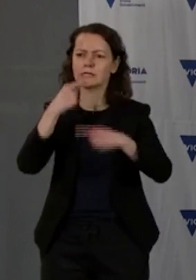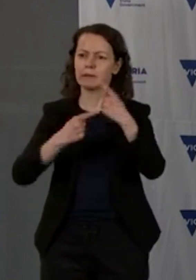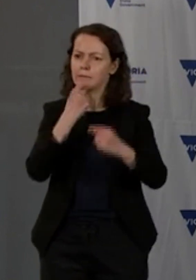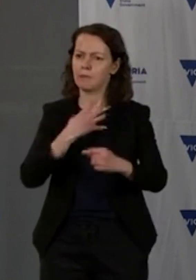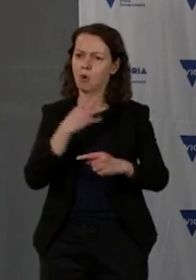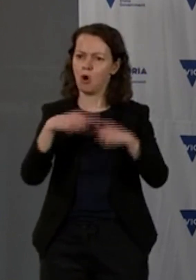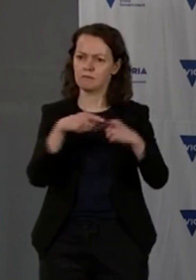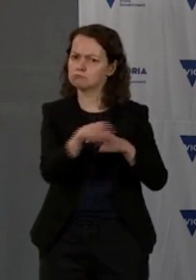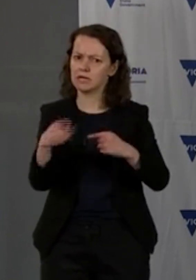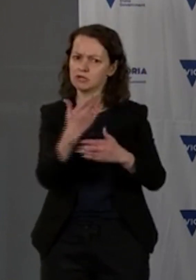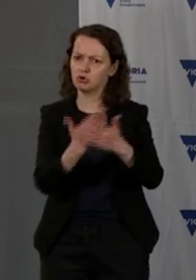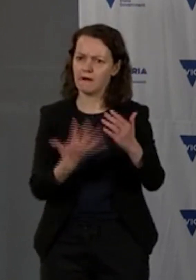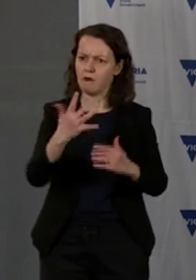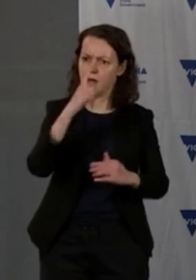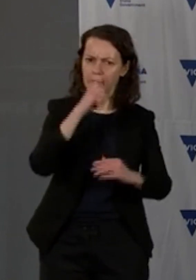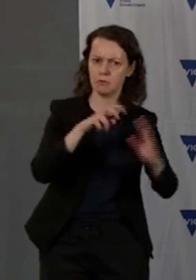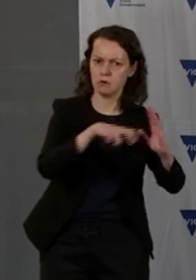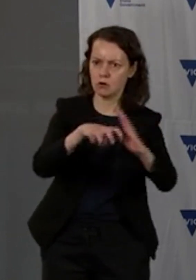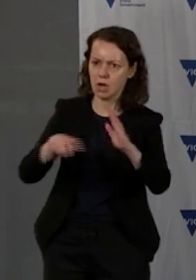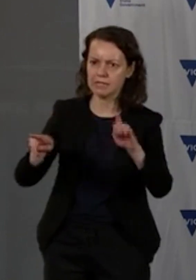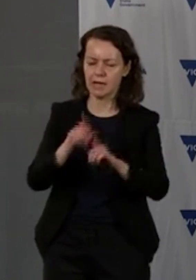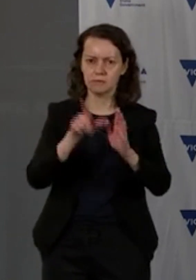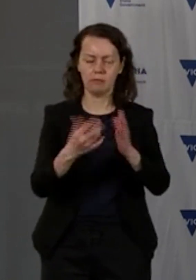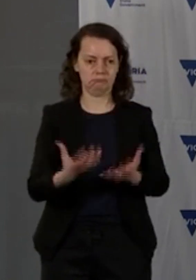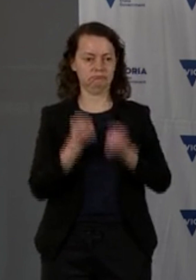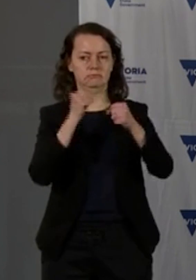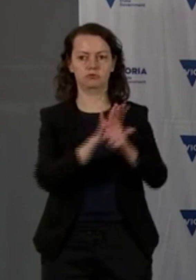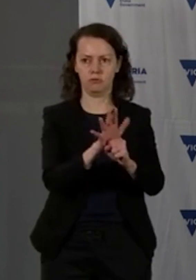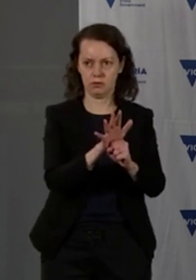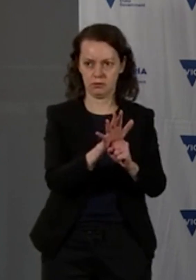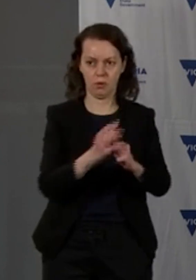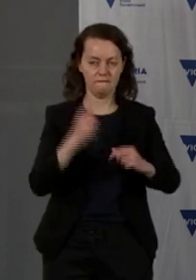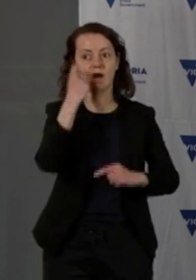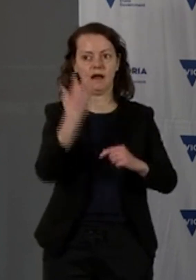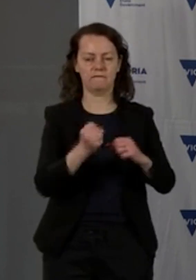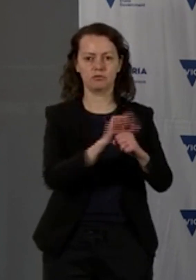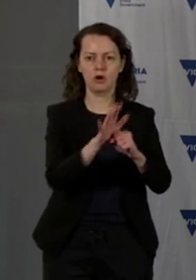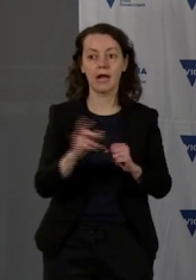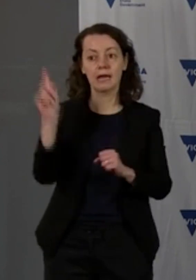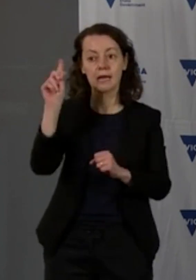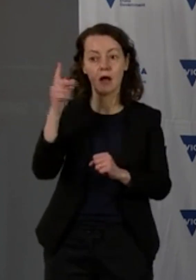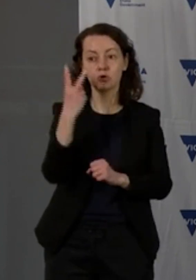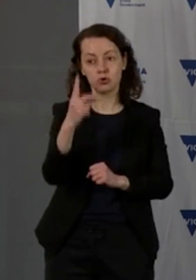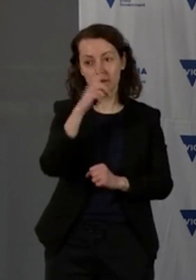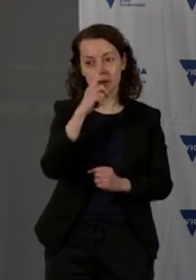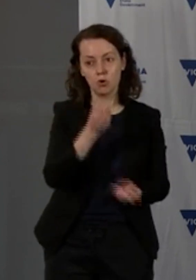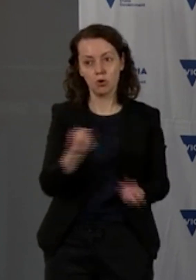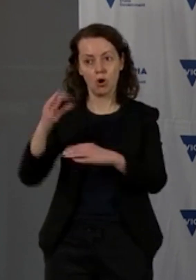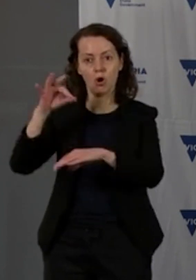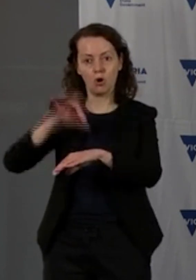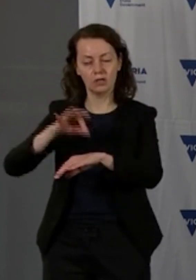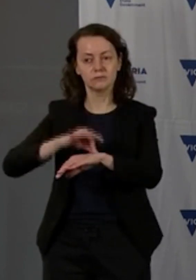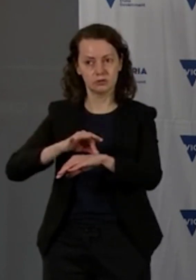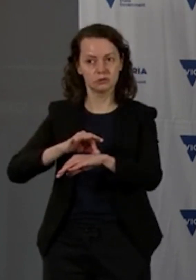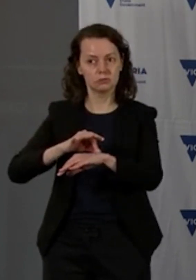in more detail shortly. Currently we have only two people in hospital, that is two too many